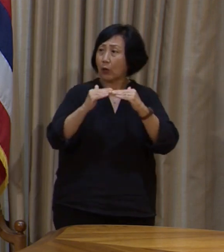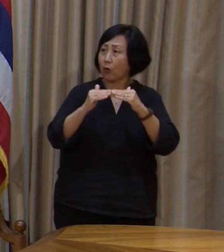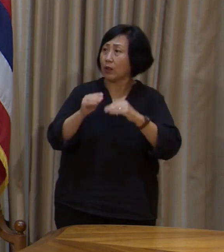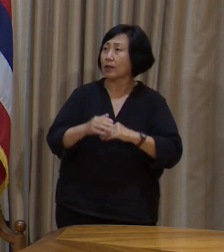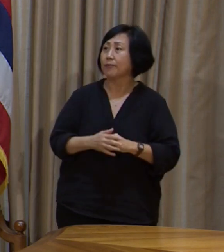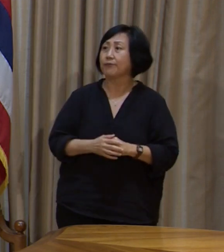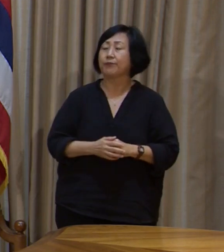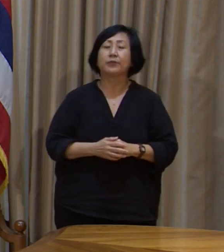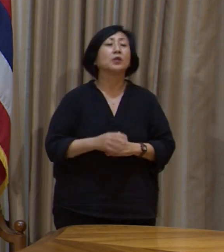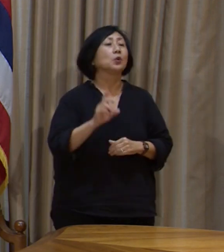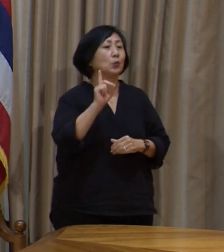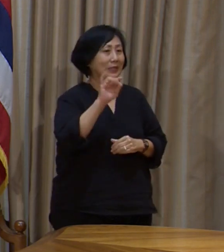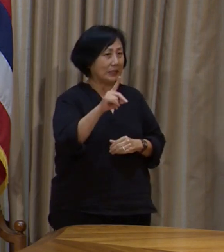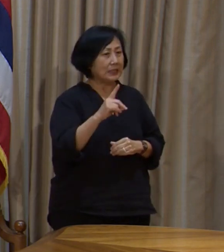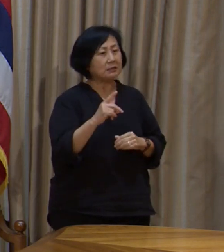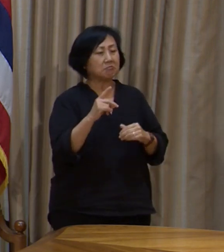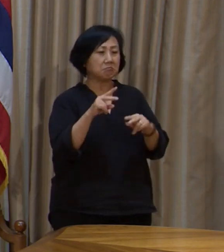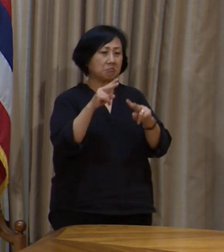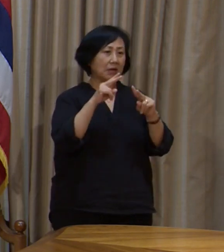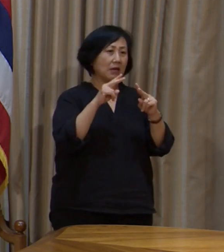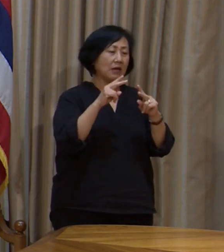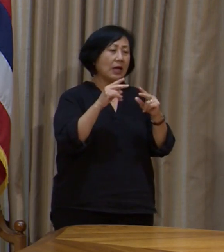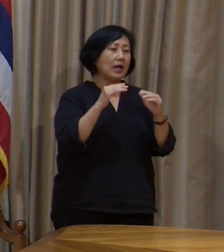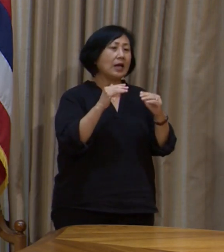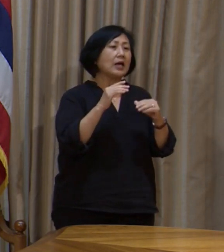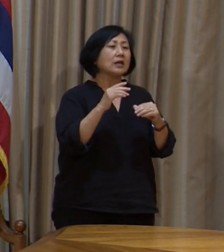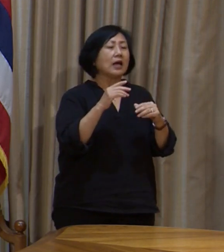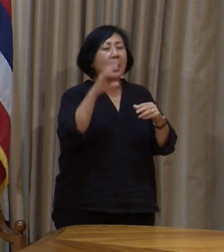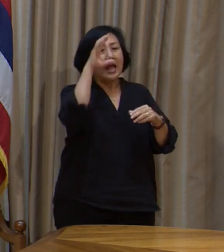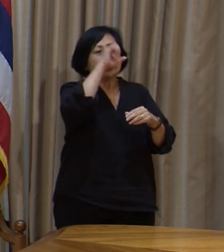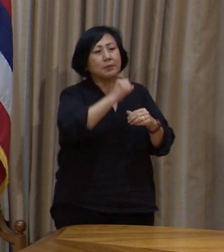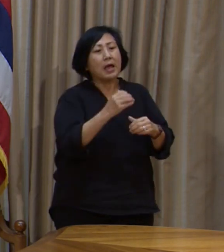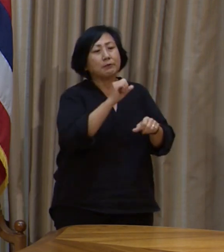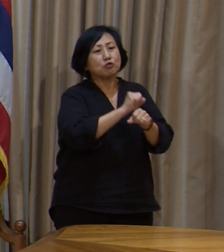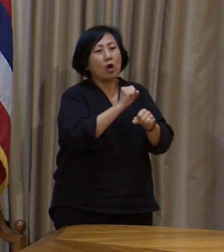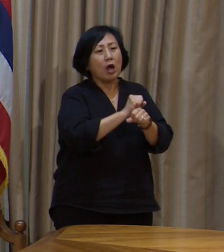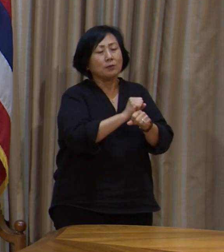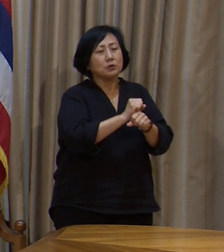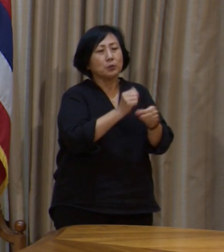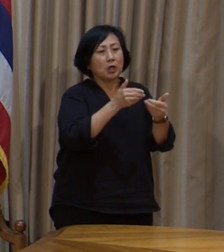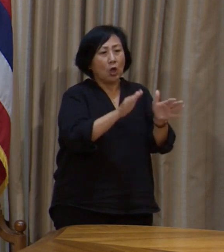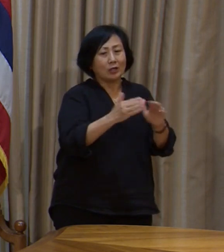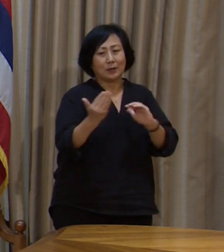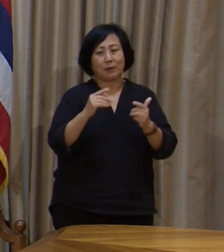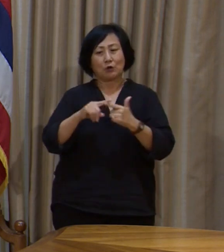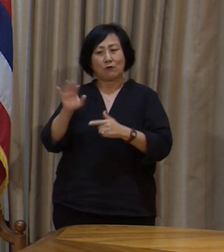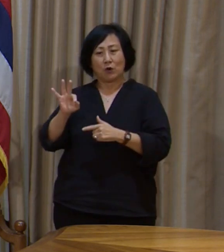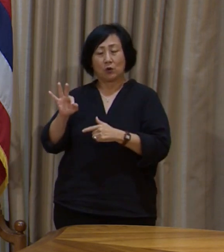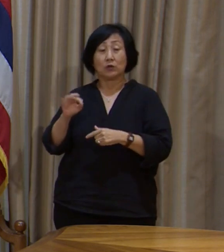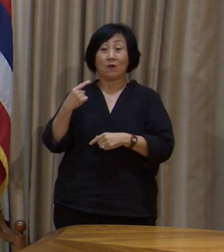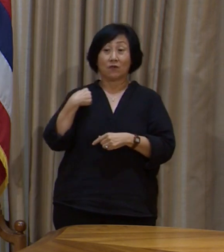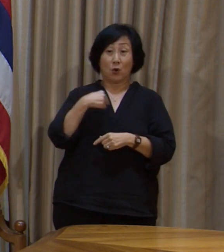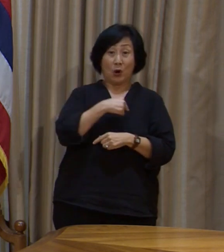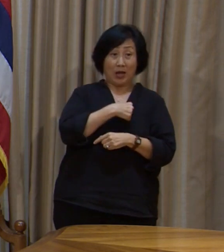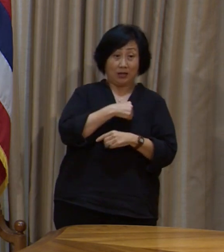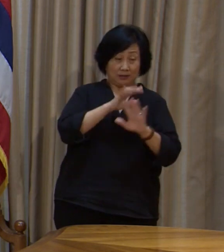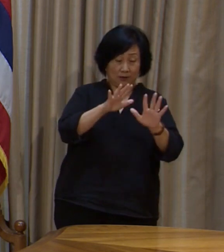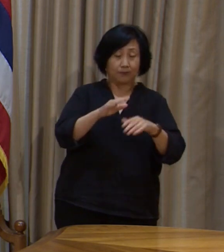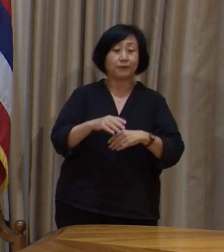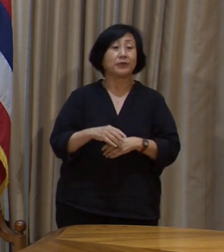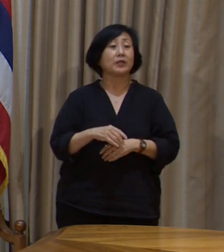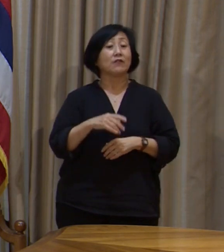Yes. We did estimate the number of jobs. In order for us to get the